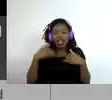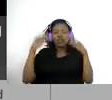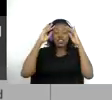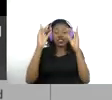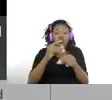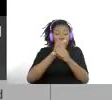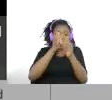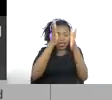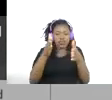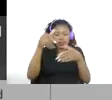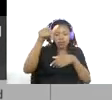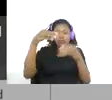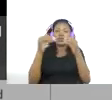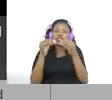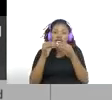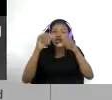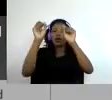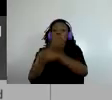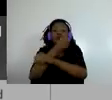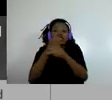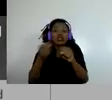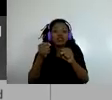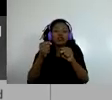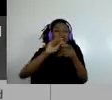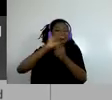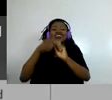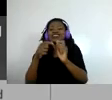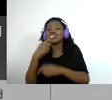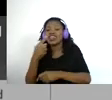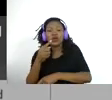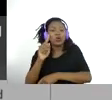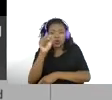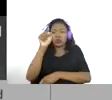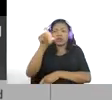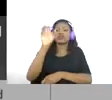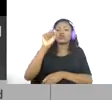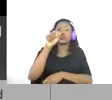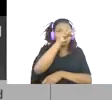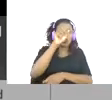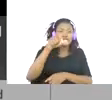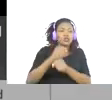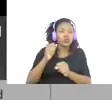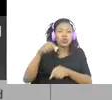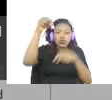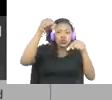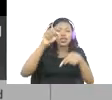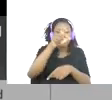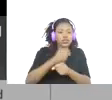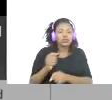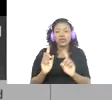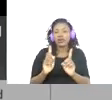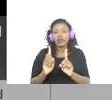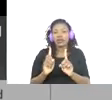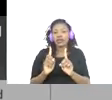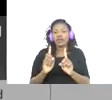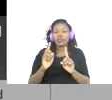meeting. You cannot turn around and say, hey, somebody else should you need to do it and you need to do it today. So in logistics,